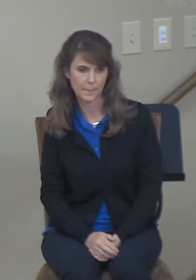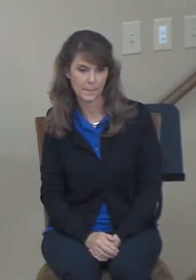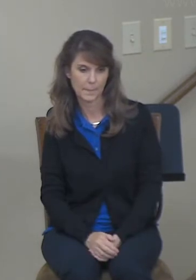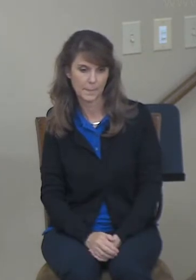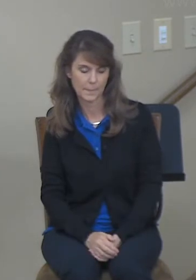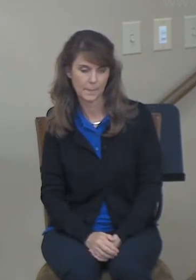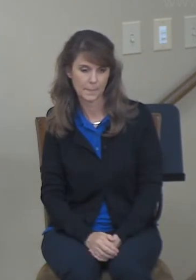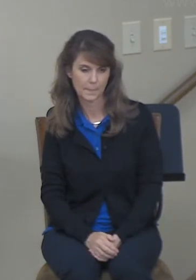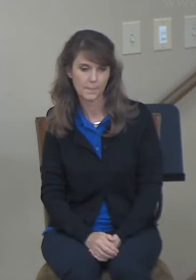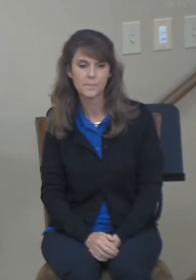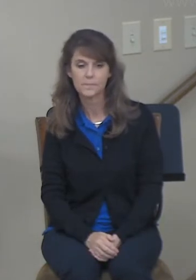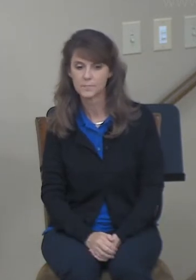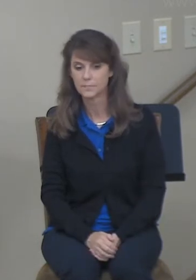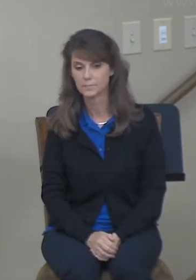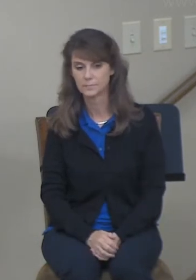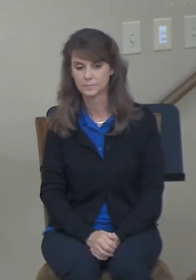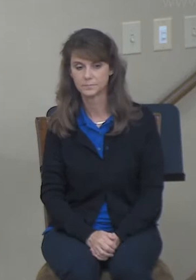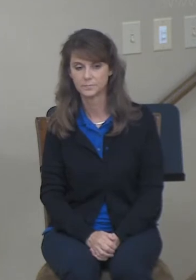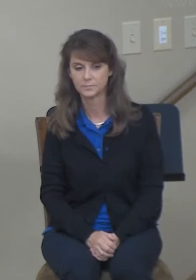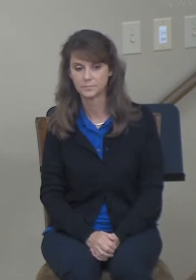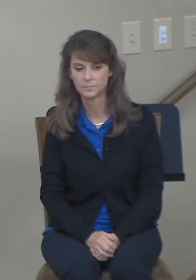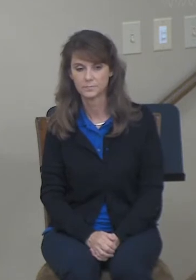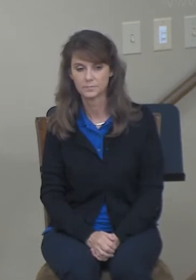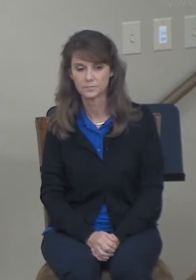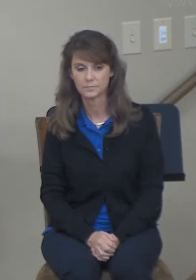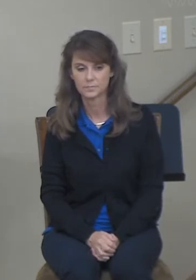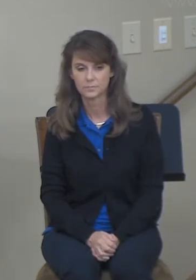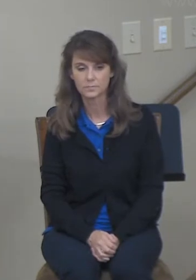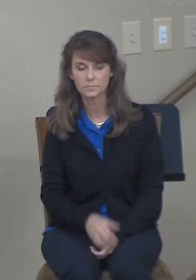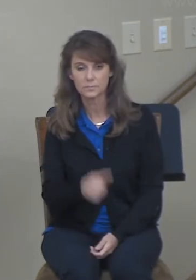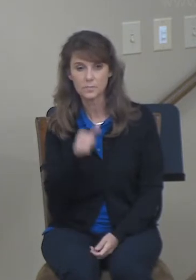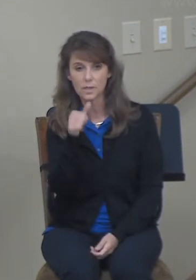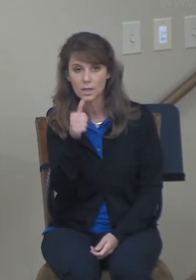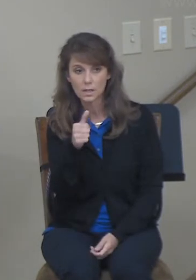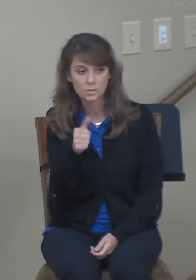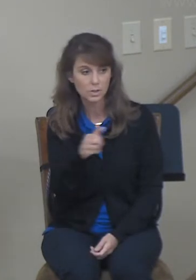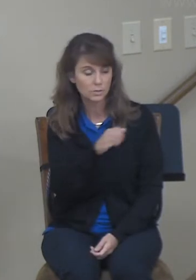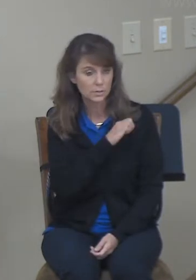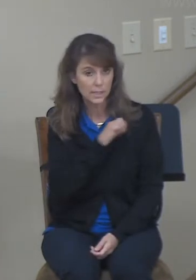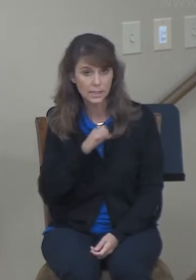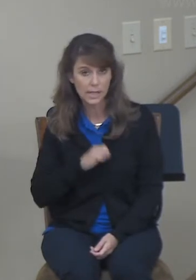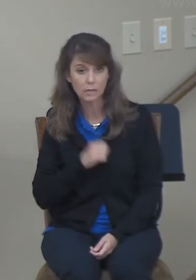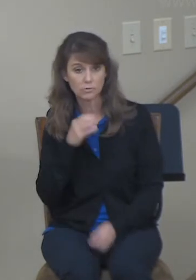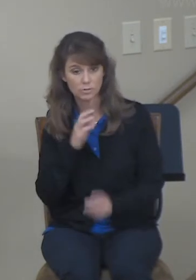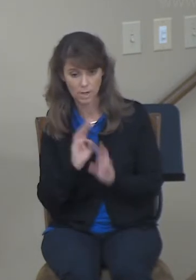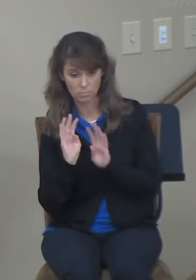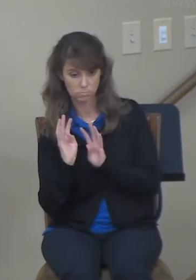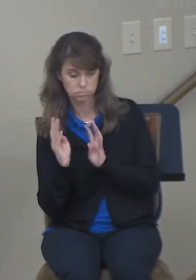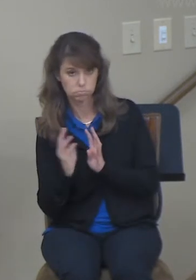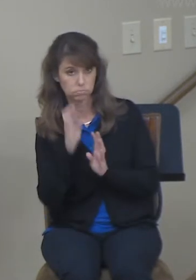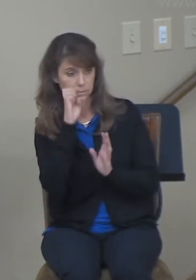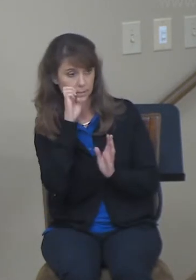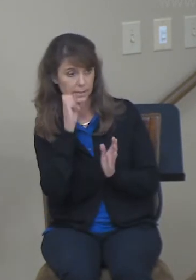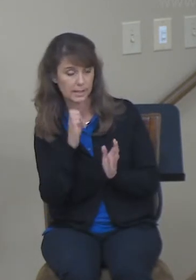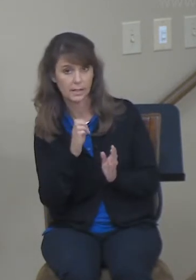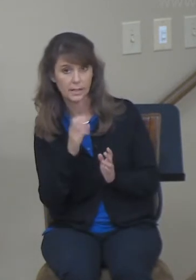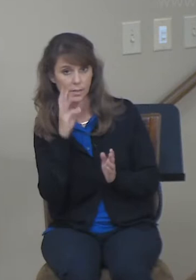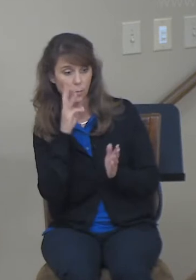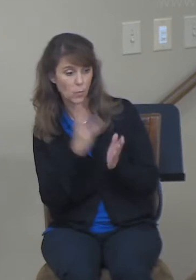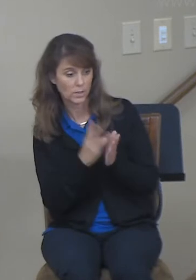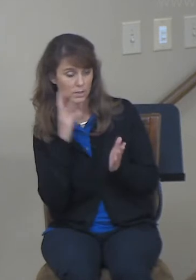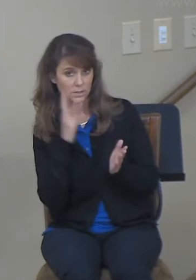to conclude this agreement, before the ten elders of Israel, as was the custom of the day, he took off his